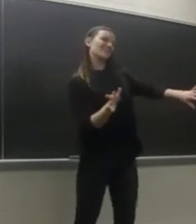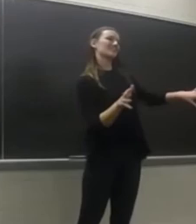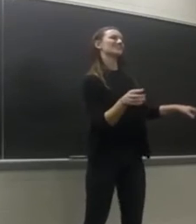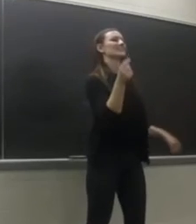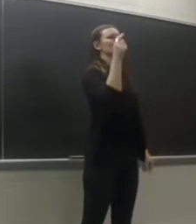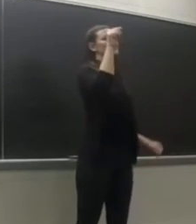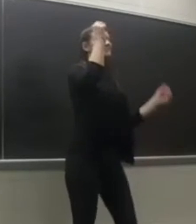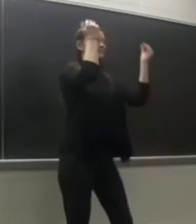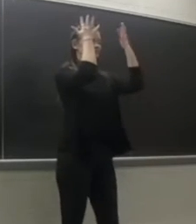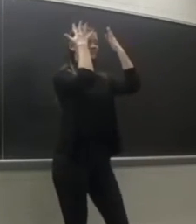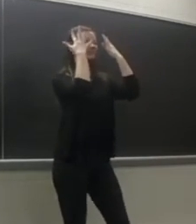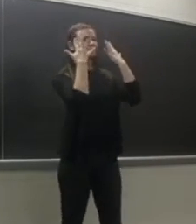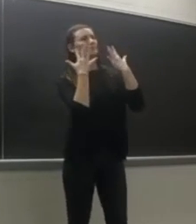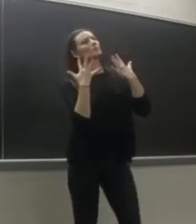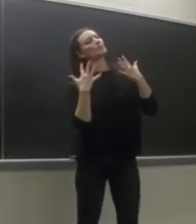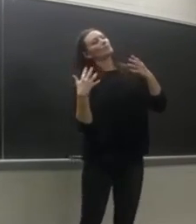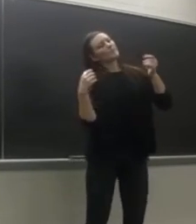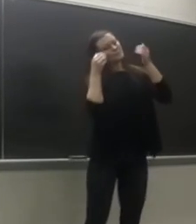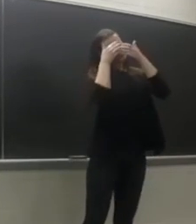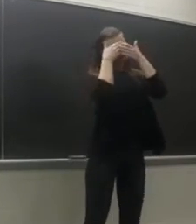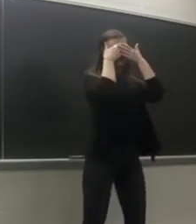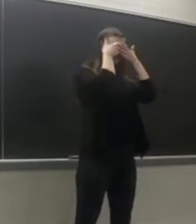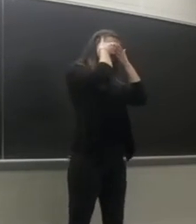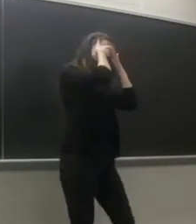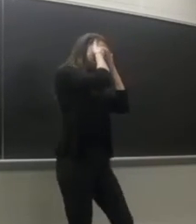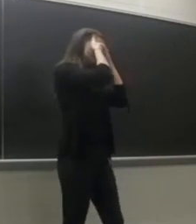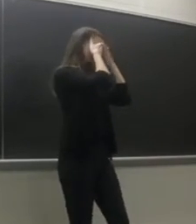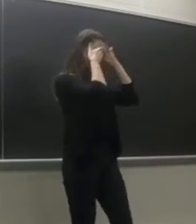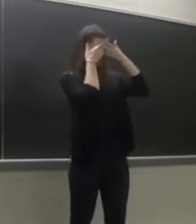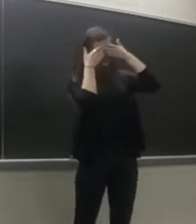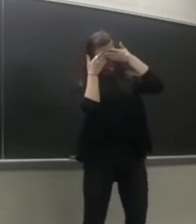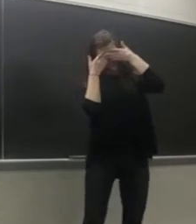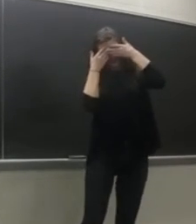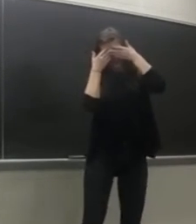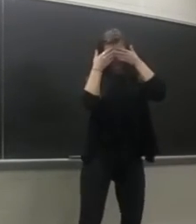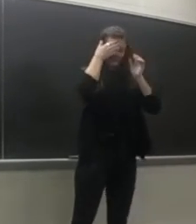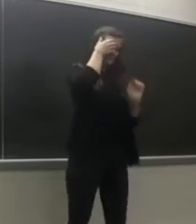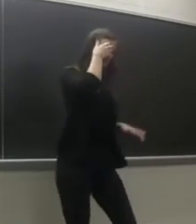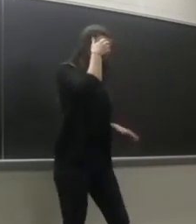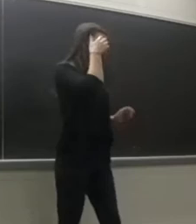There's a shadow, you can't see my eyes